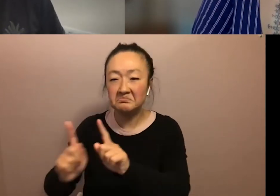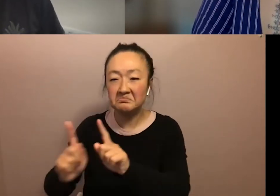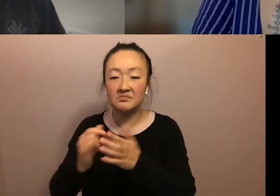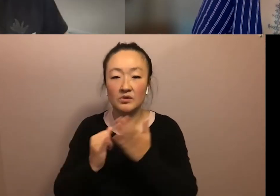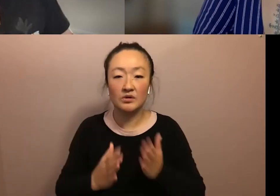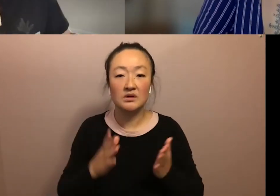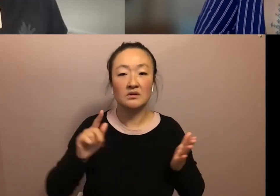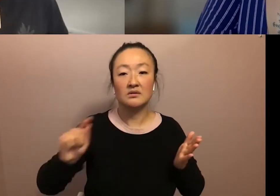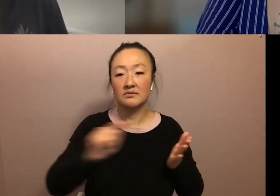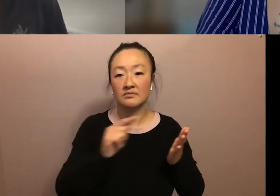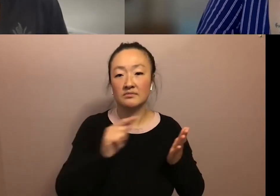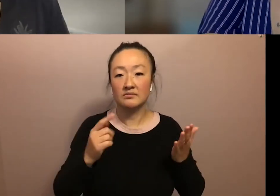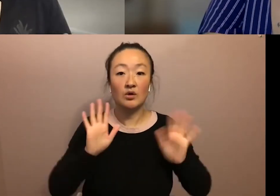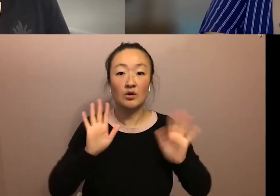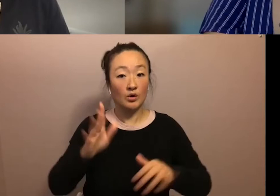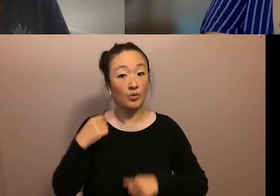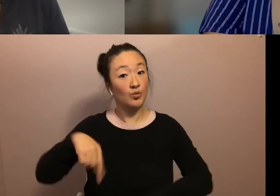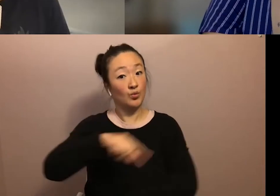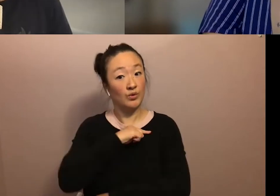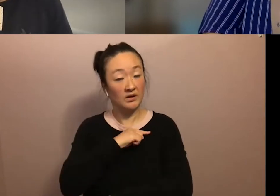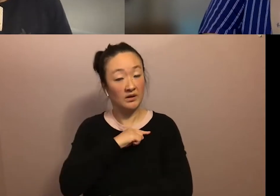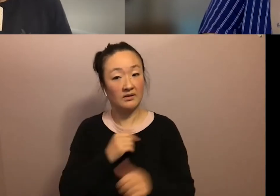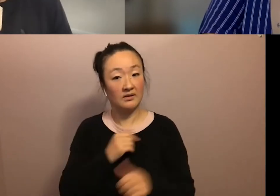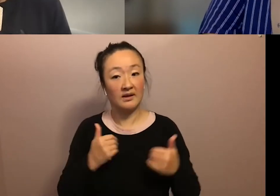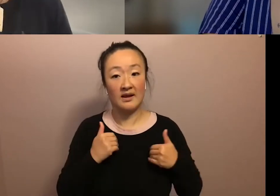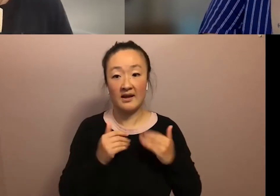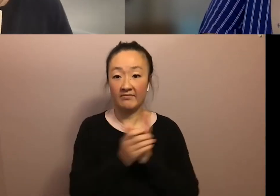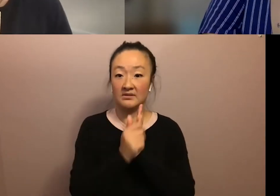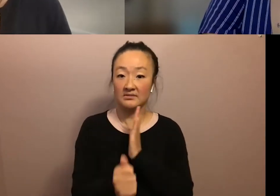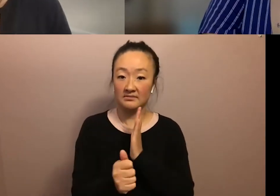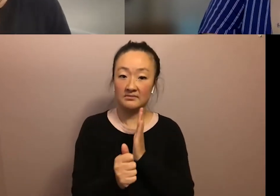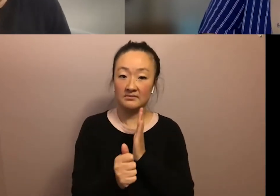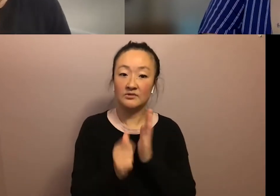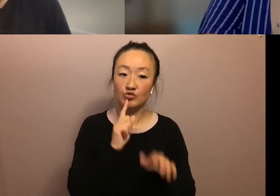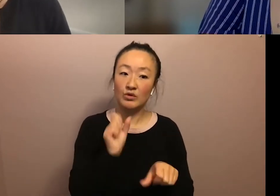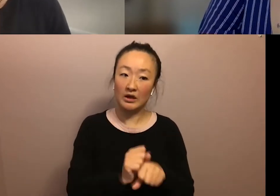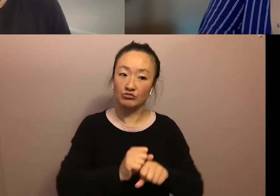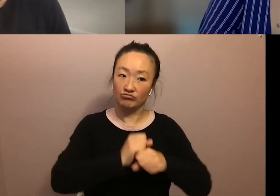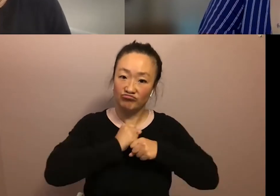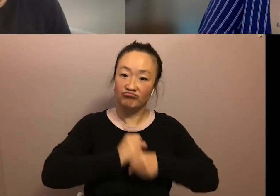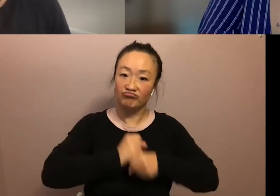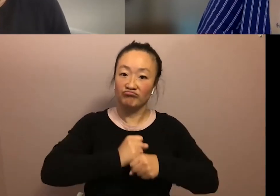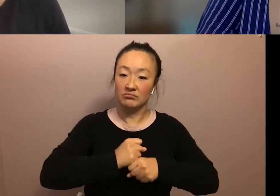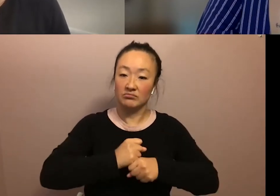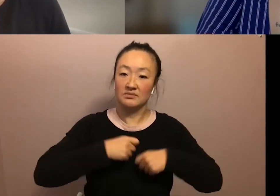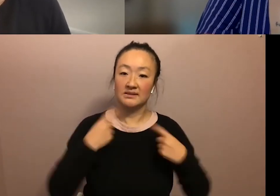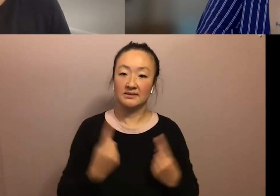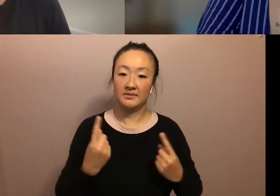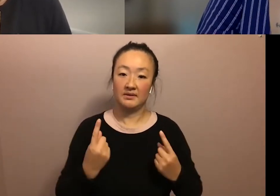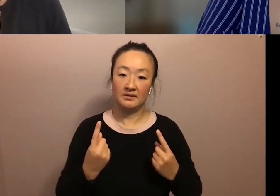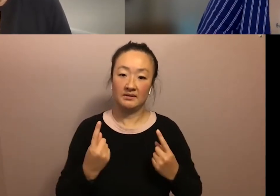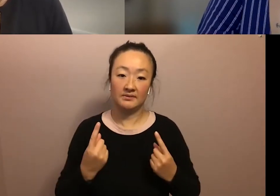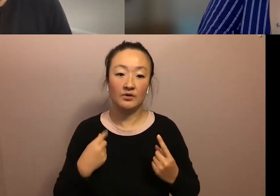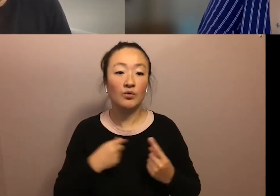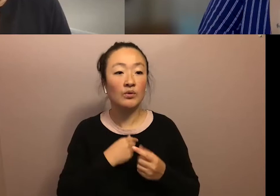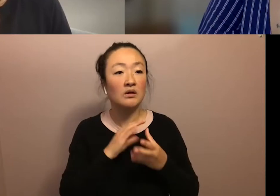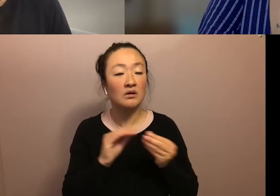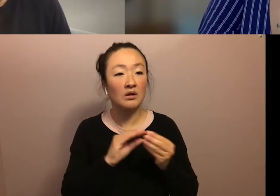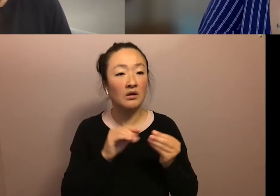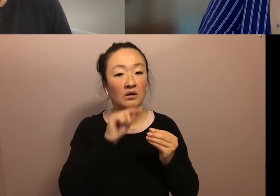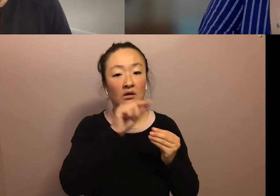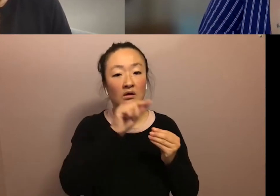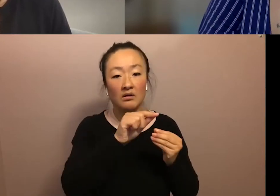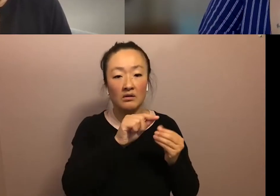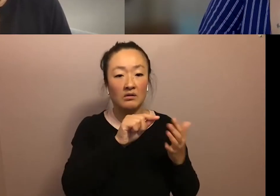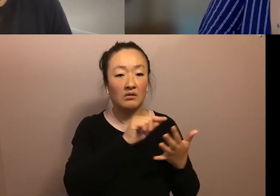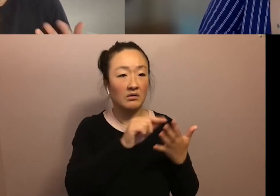we're the ones who have the skill set to actually create something. Um, and when we talk about movement building, when we